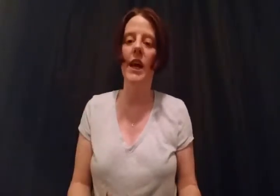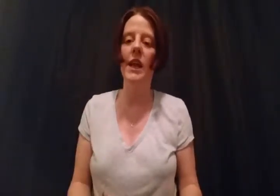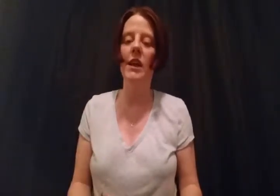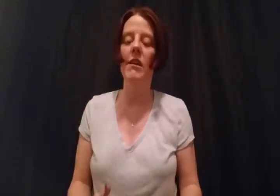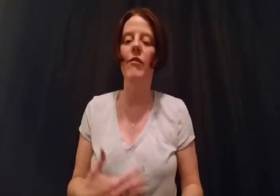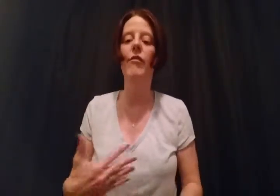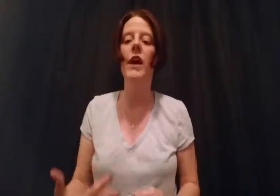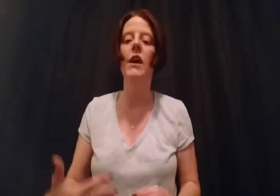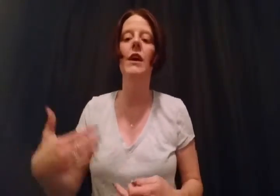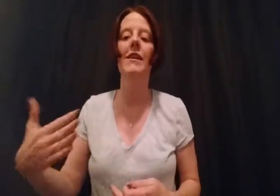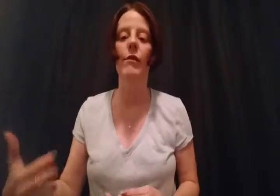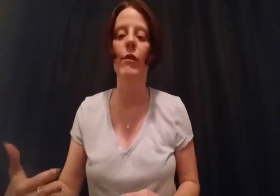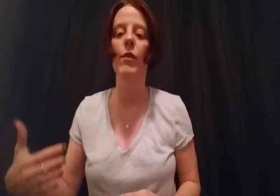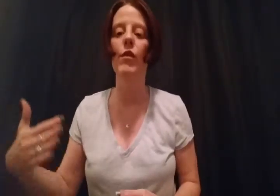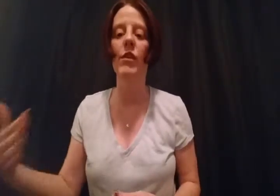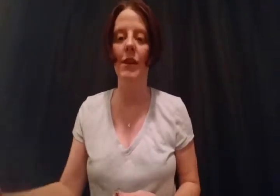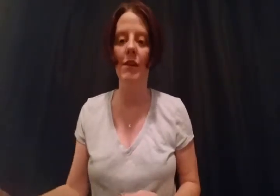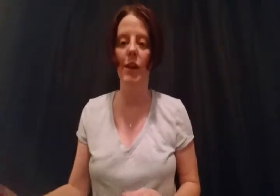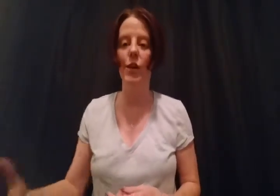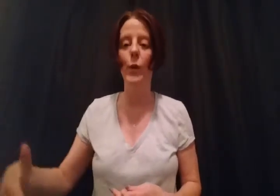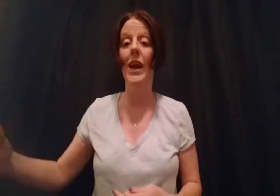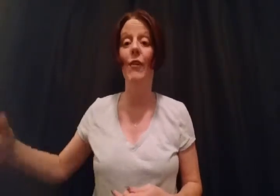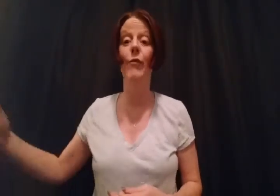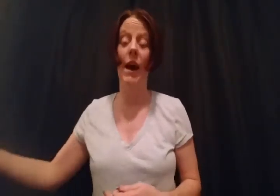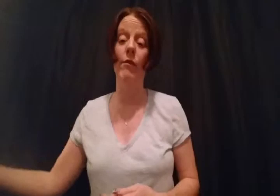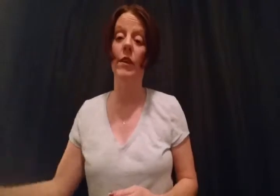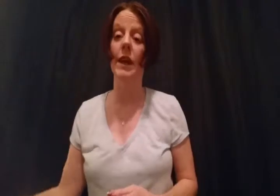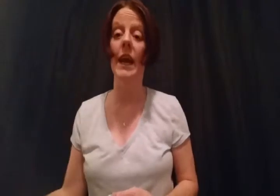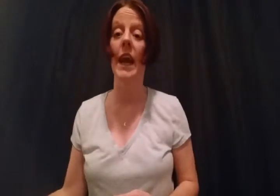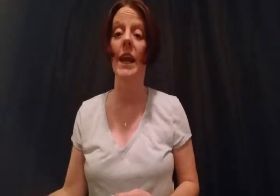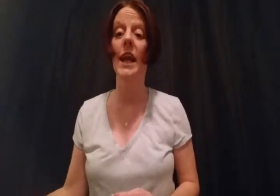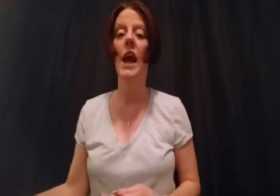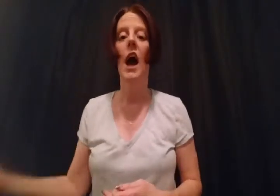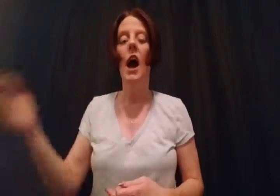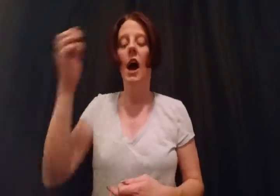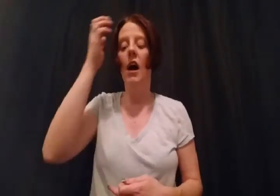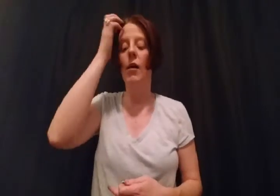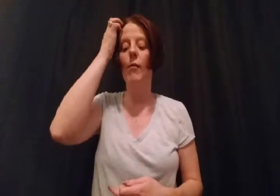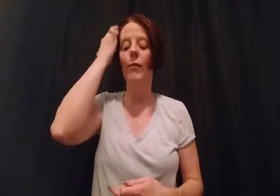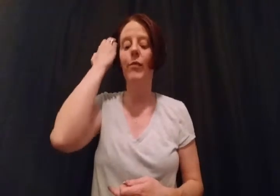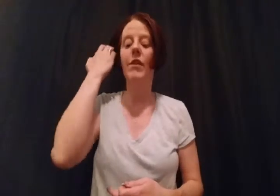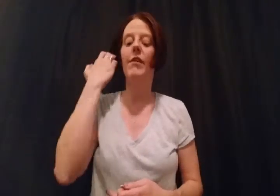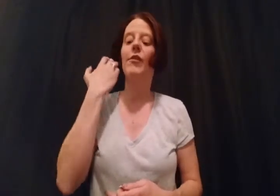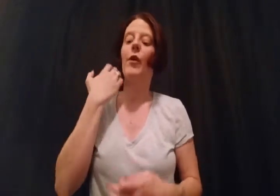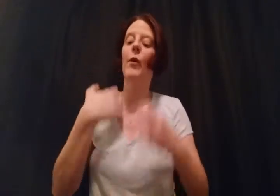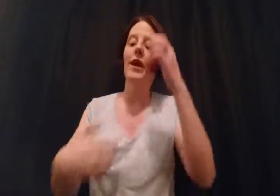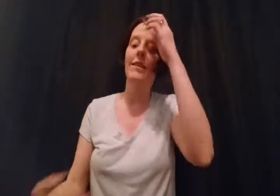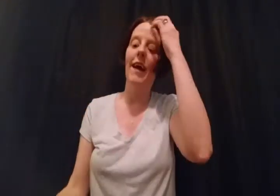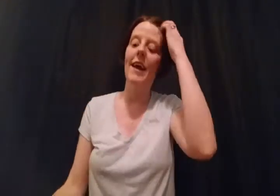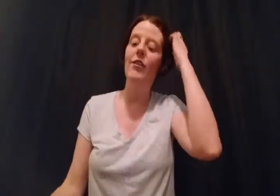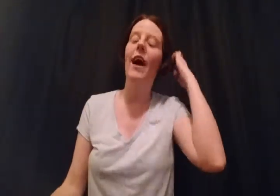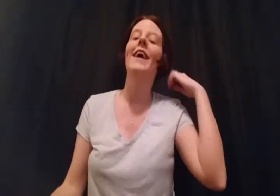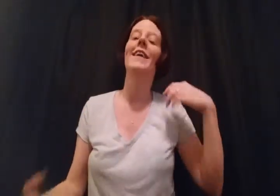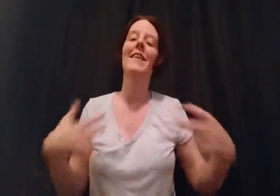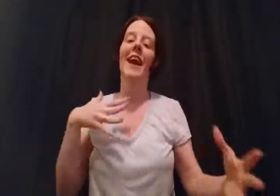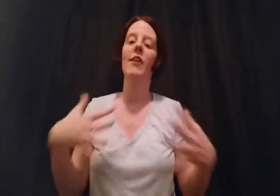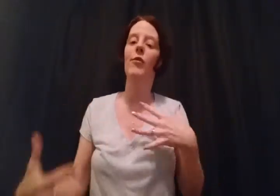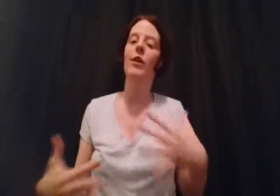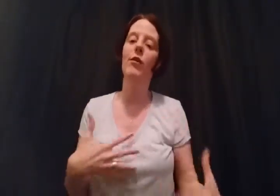violated, it's very difficult to continue if ever again. Um, so it's, I, I, it's a catch 22